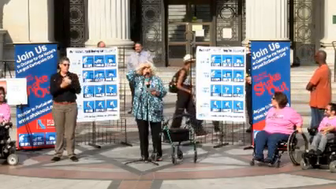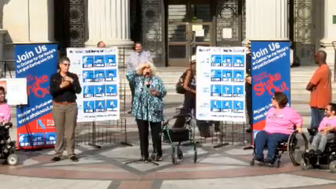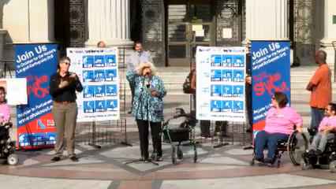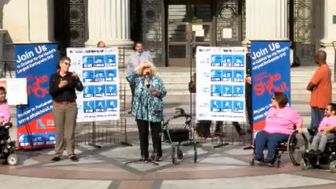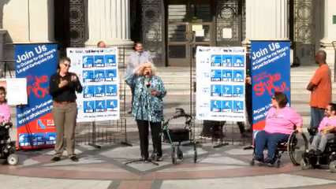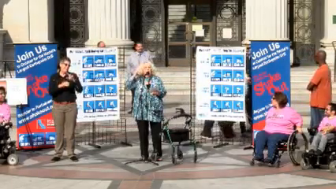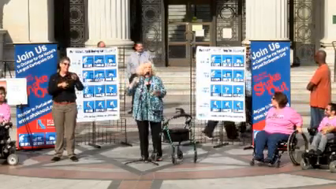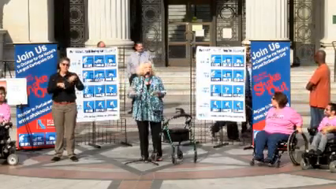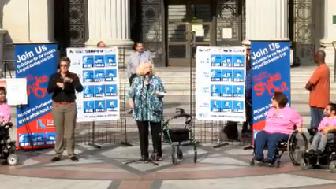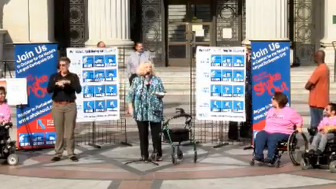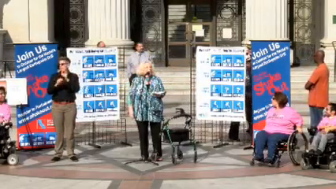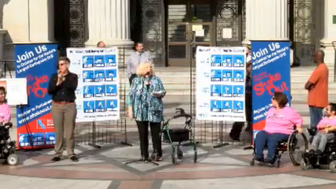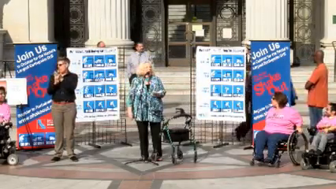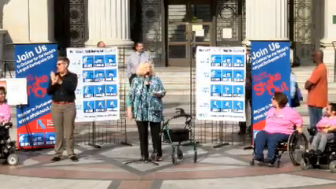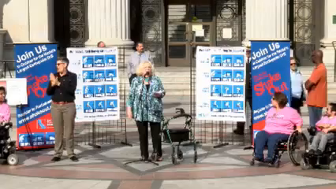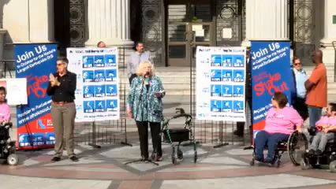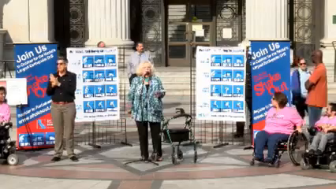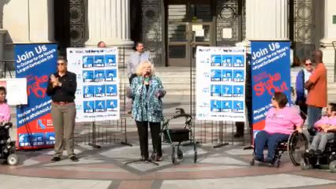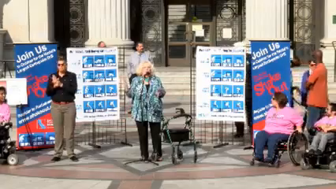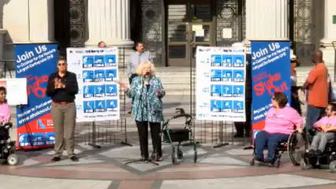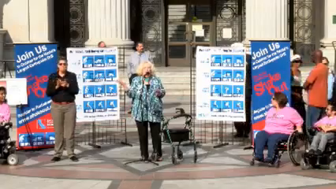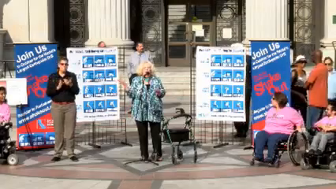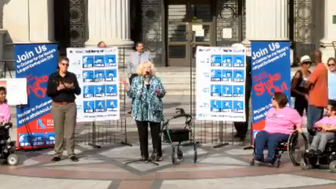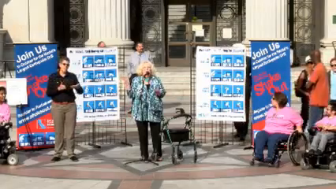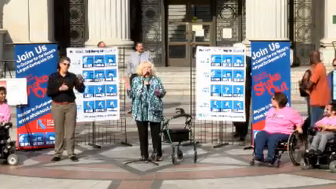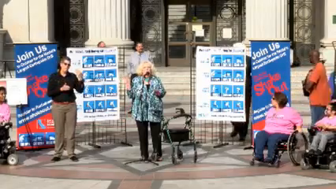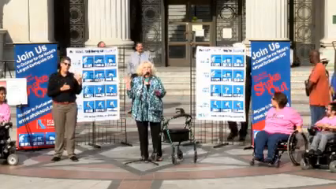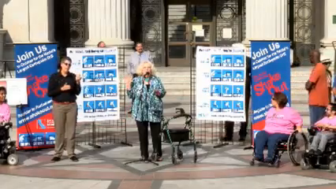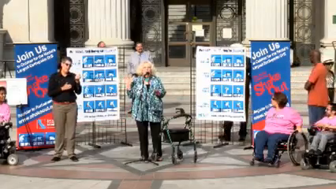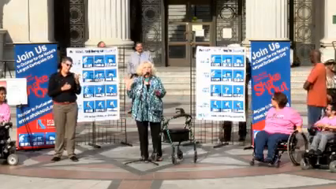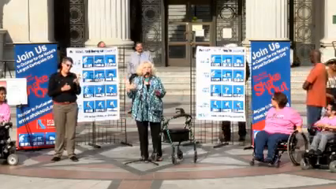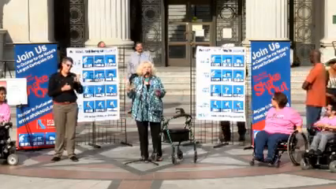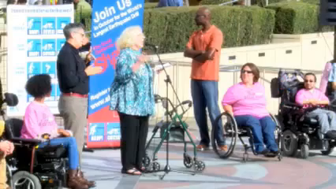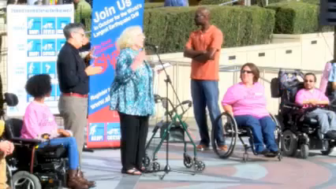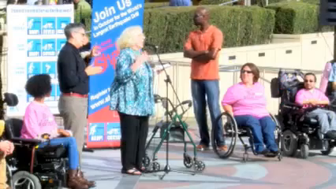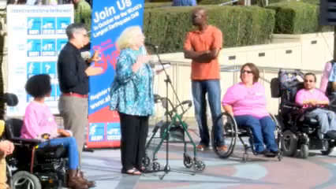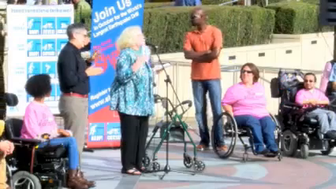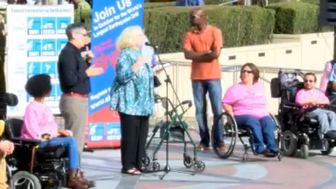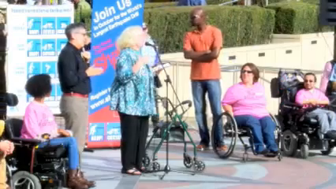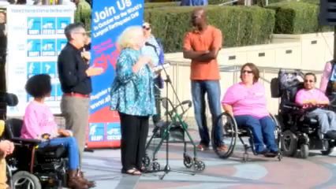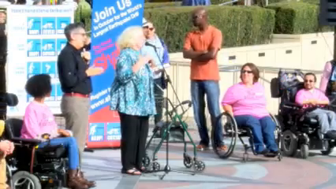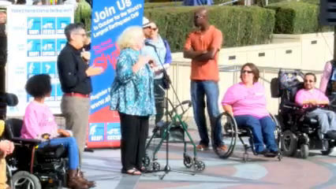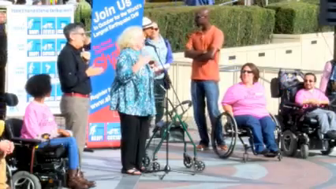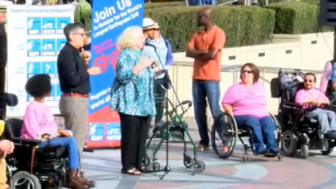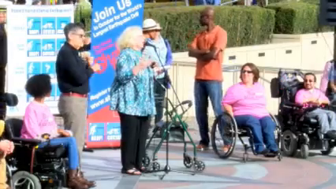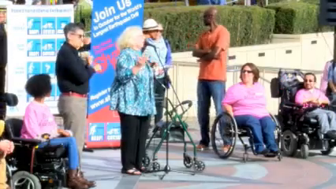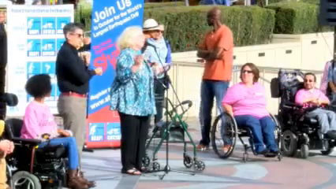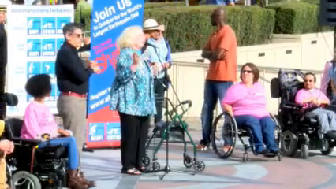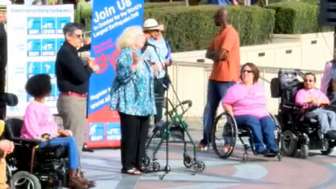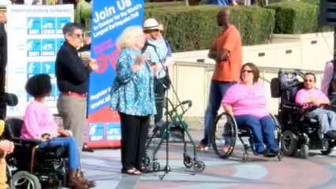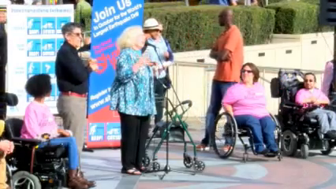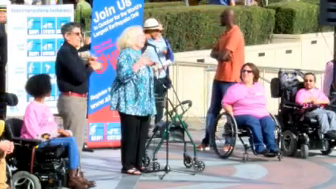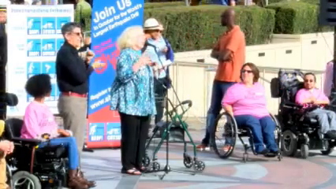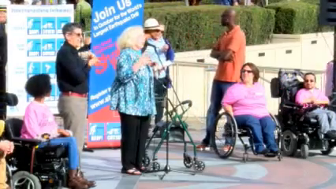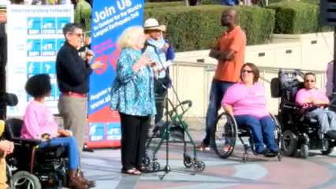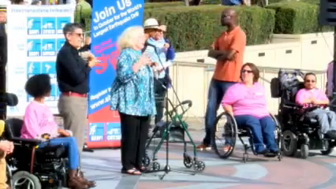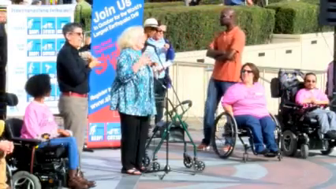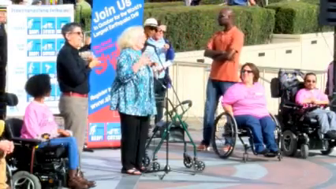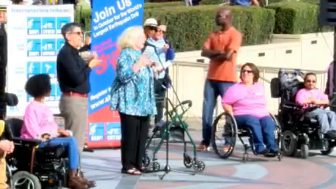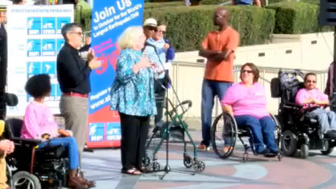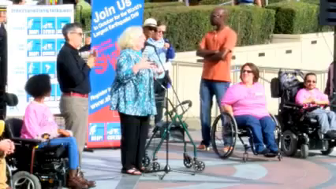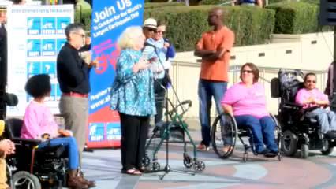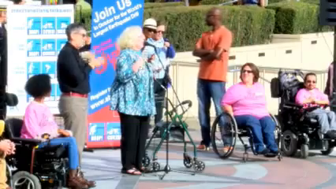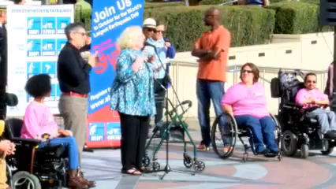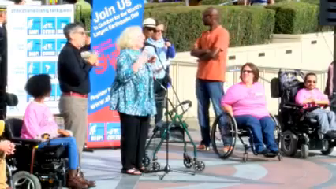national law. And back in 1986, I was around and helped to generate, with many, many other